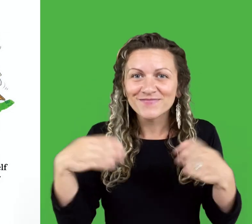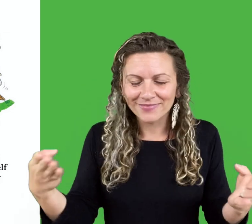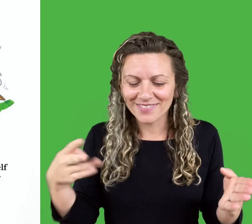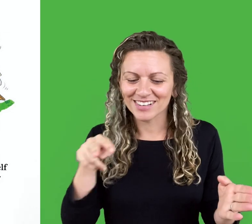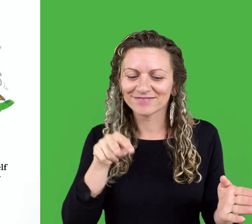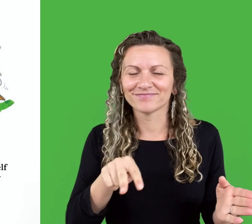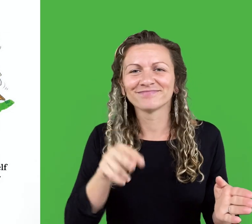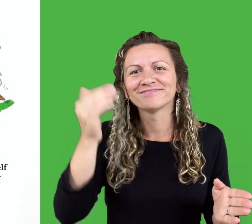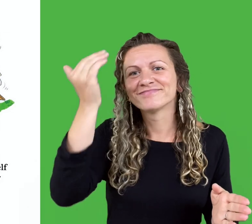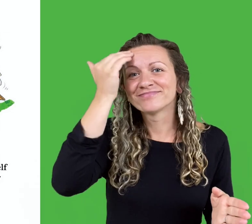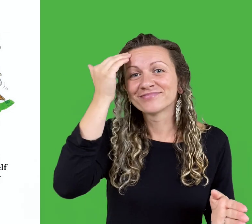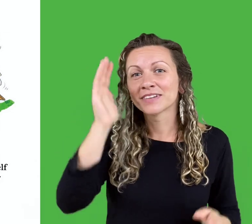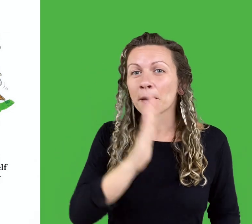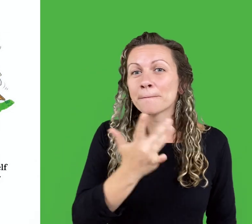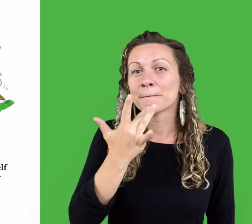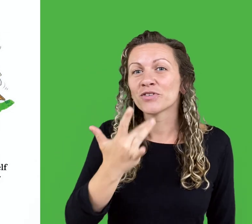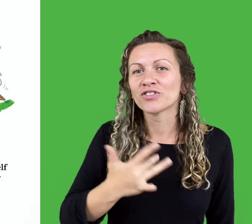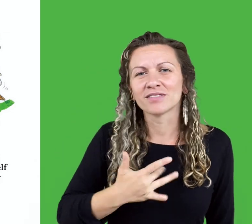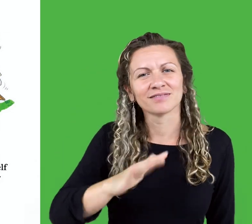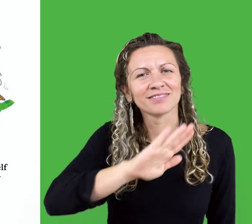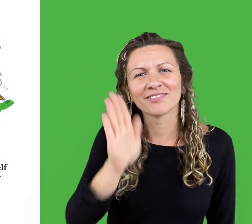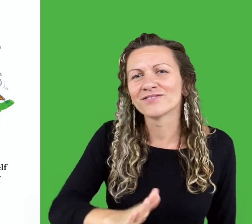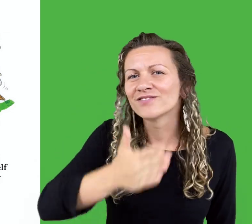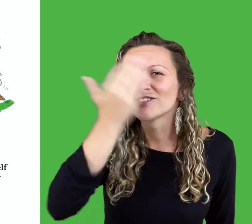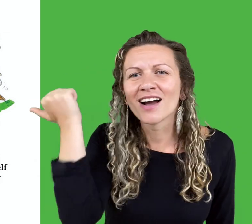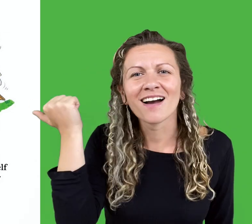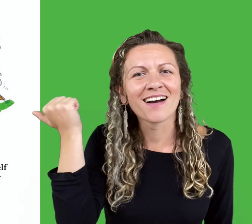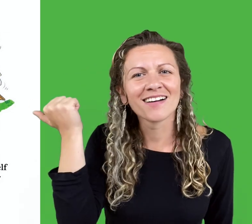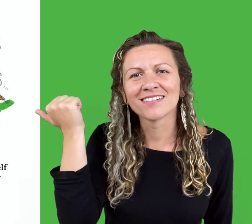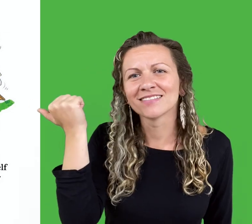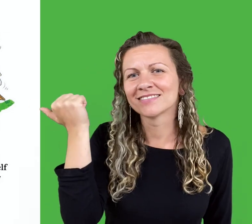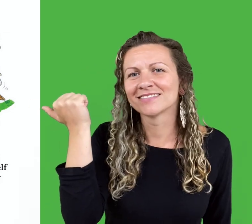That way, he knew his birthday wouldn't be forgotten.